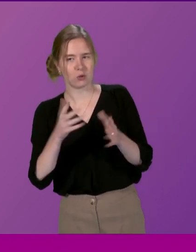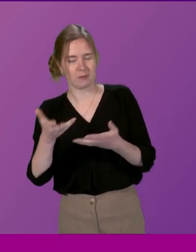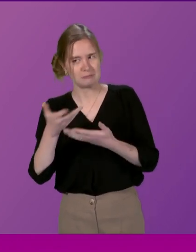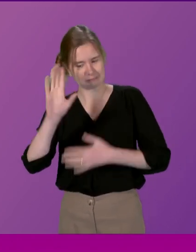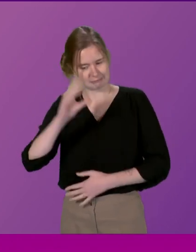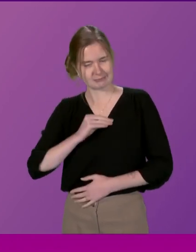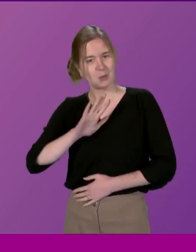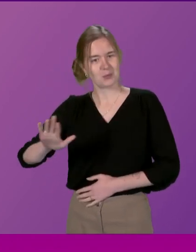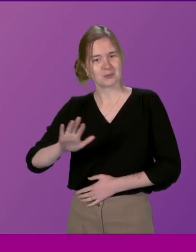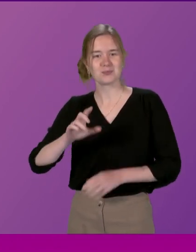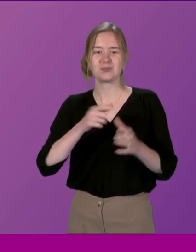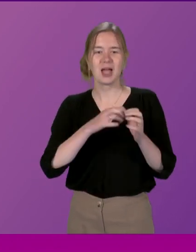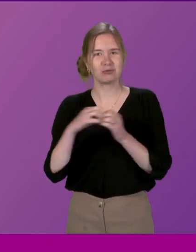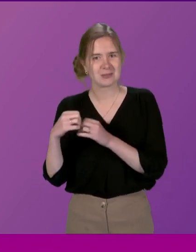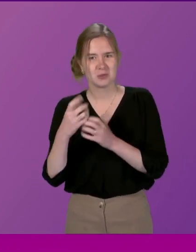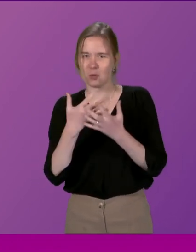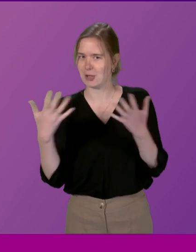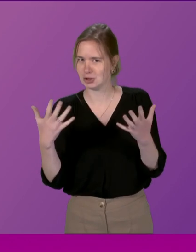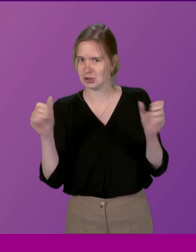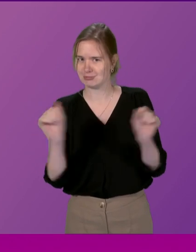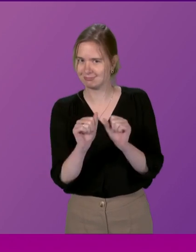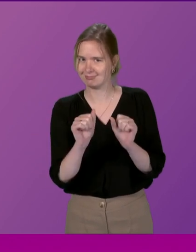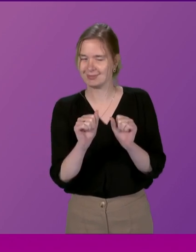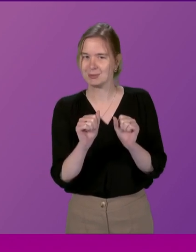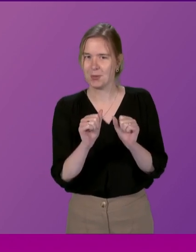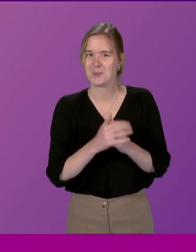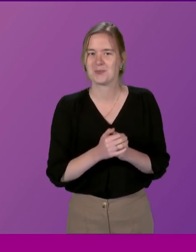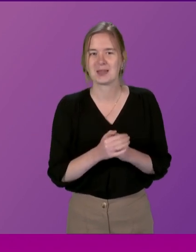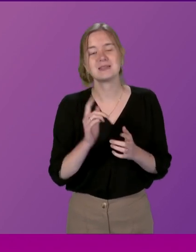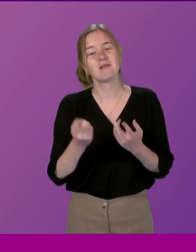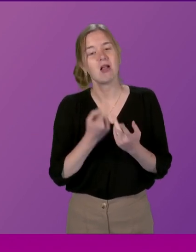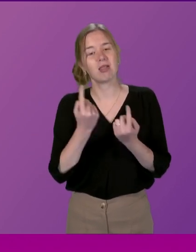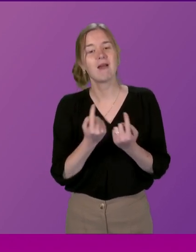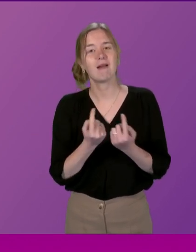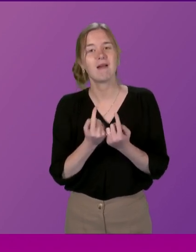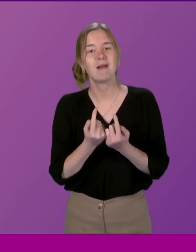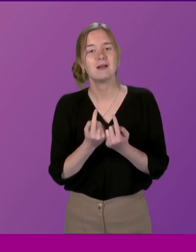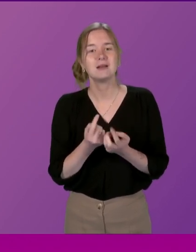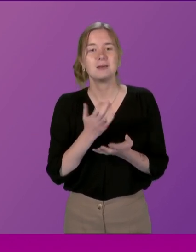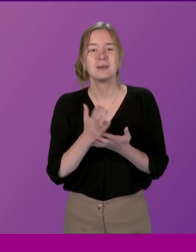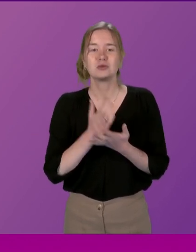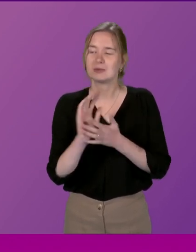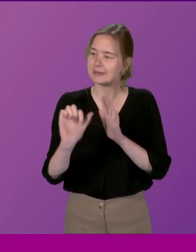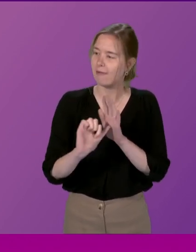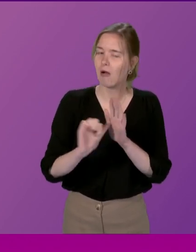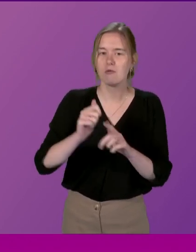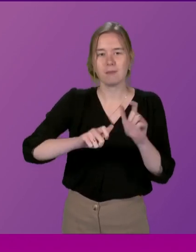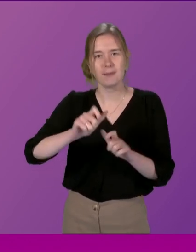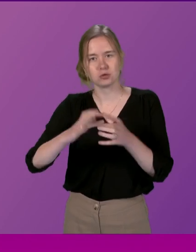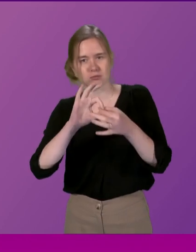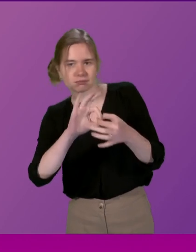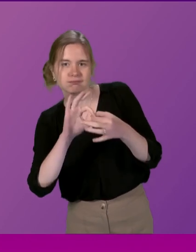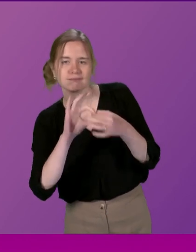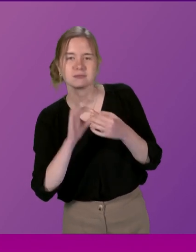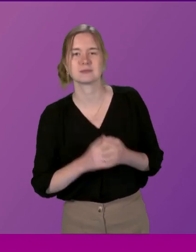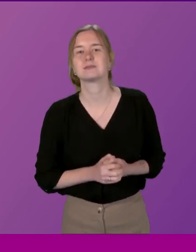told that we use acronyms far too often in this place And that's another thing that makes it actually quite difficult for others to engage